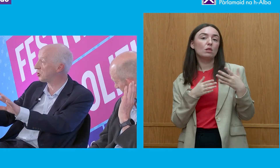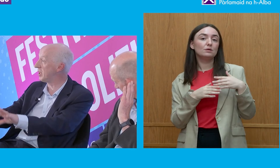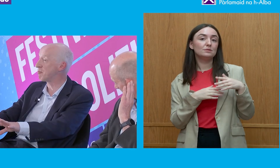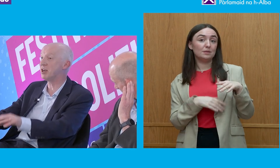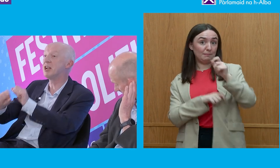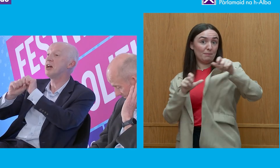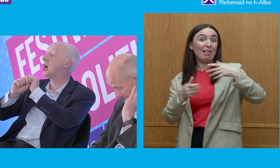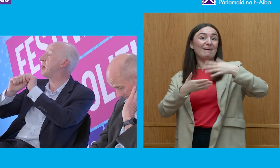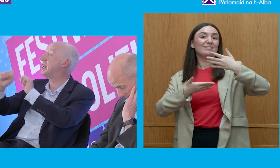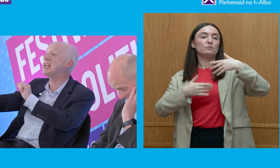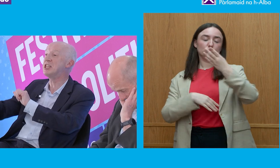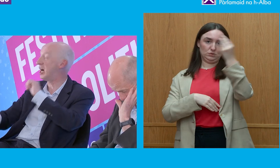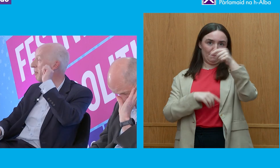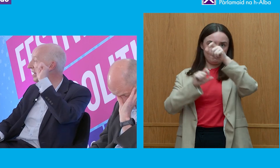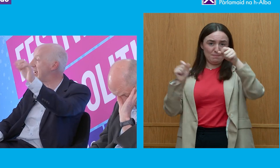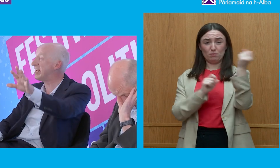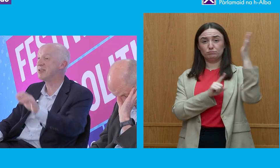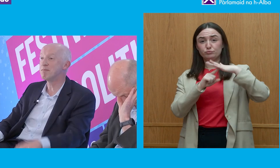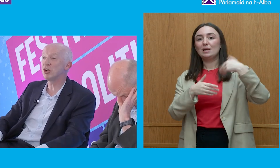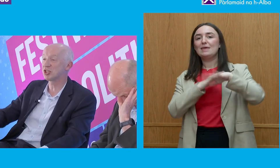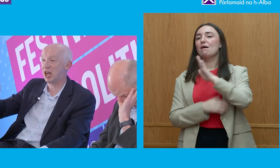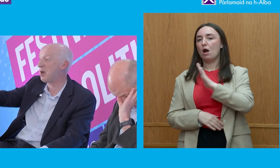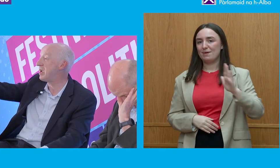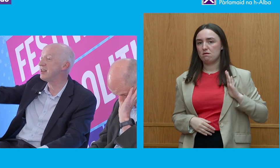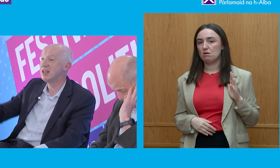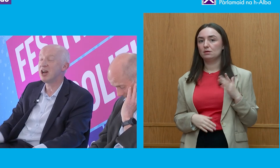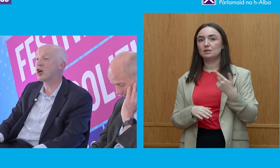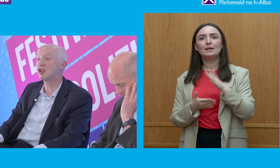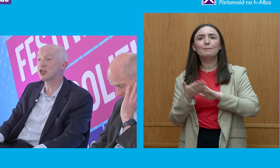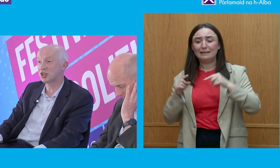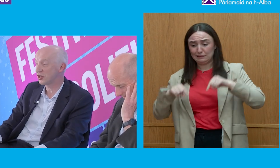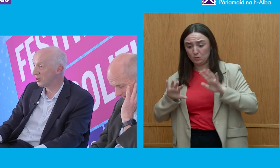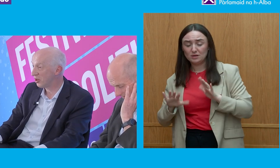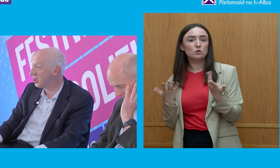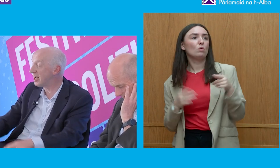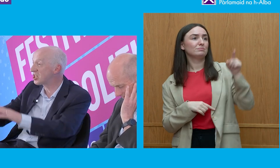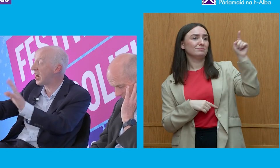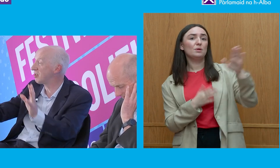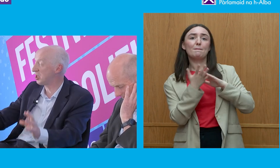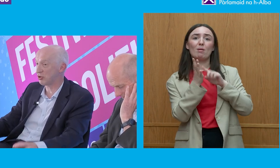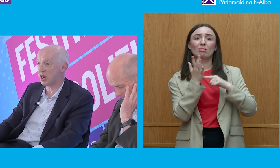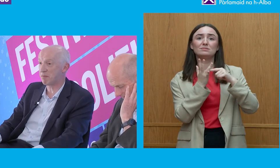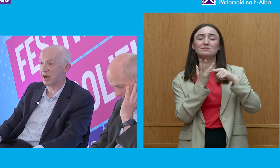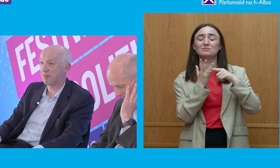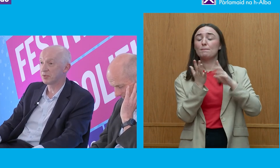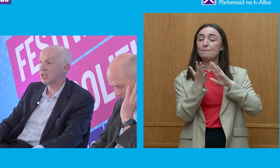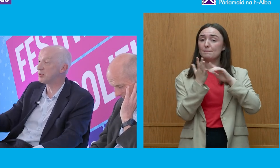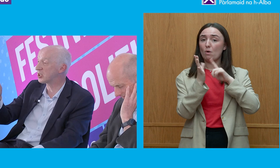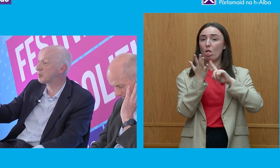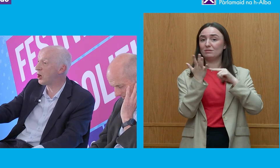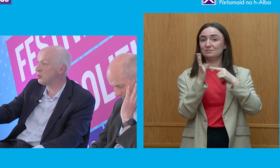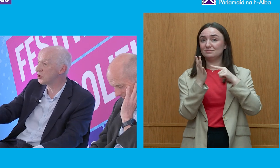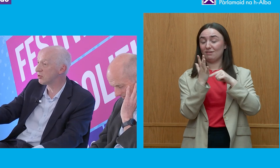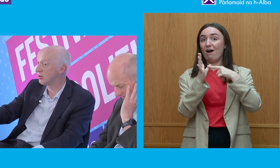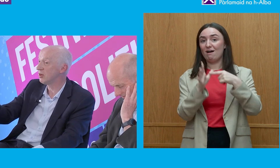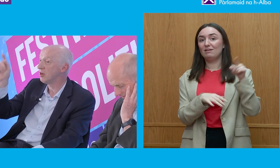And don't just mean in Britain, I mean in India, I mean in Malta, I mean across the entirety of the British Empire. It